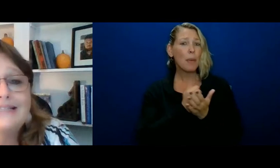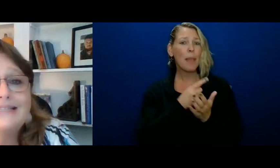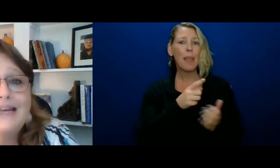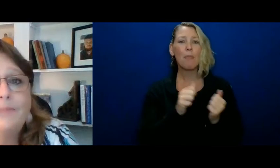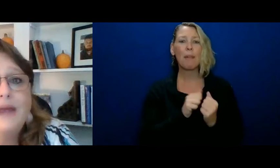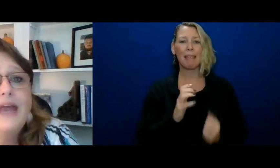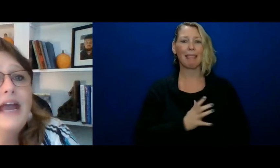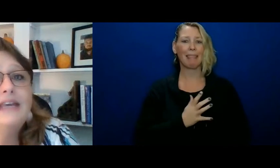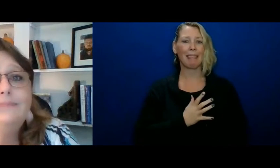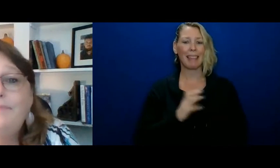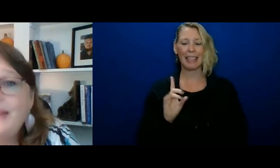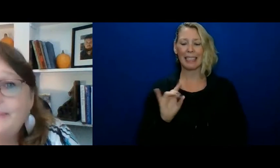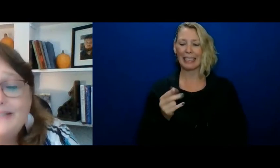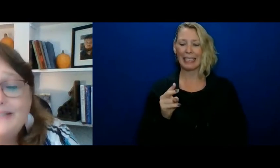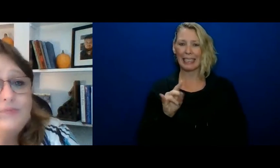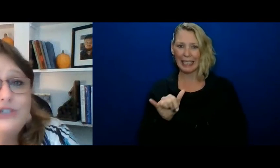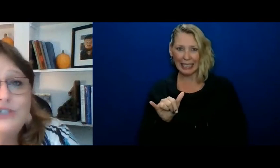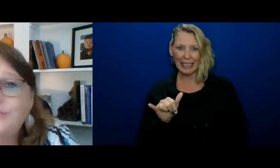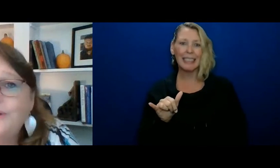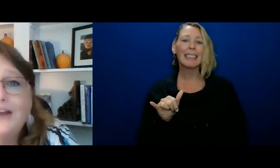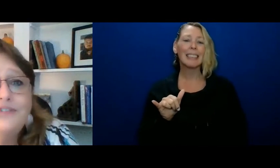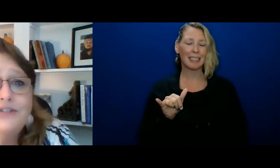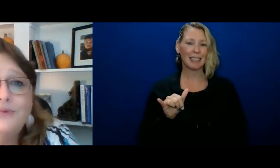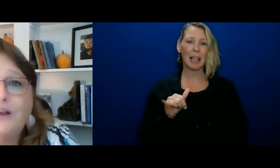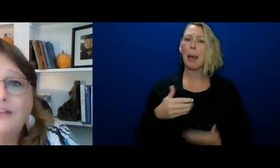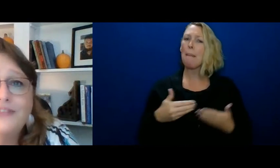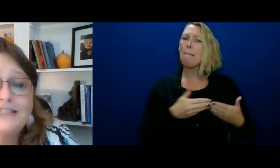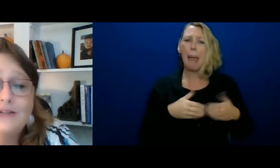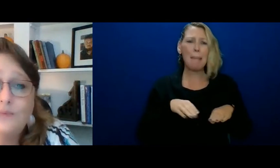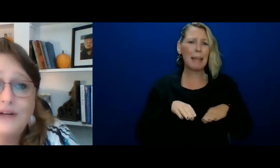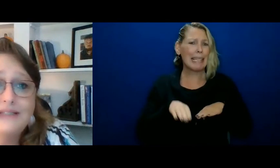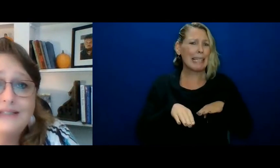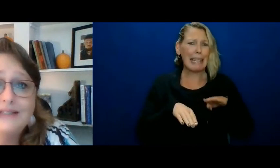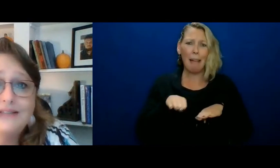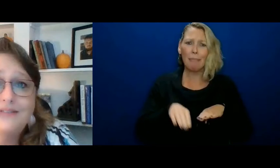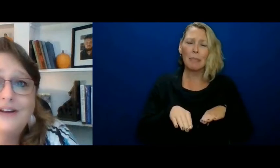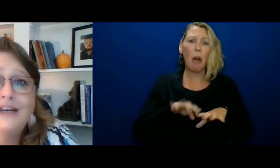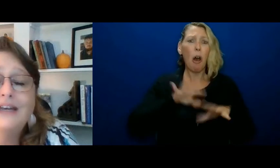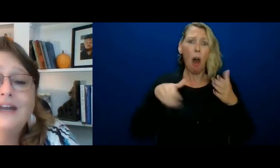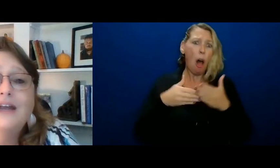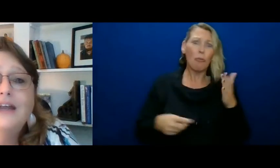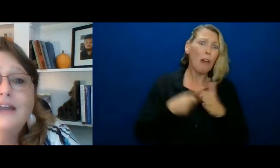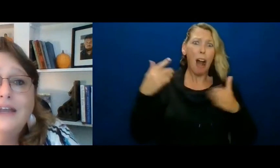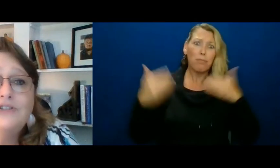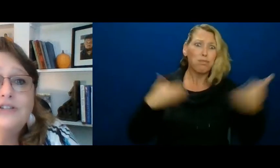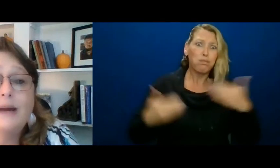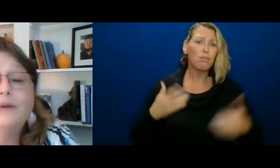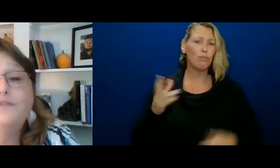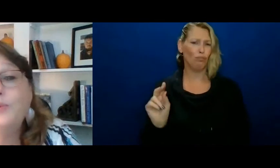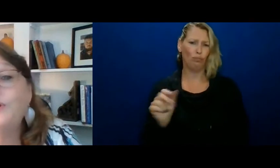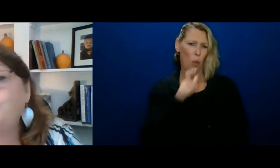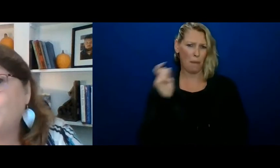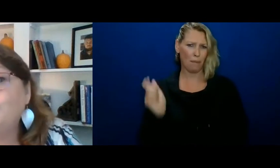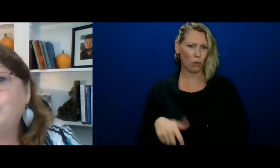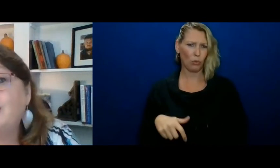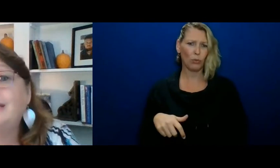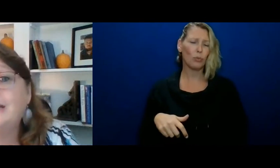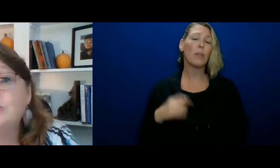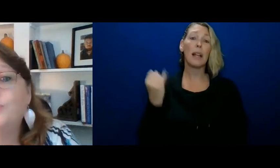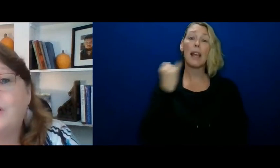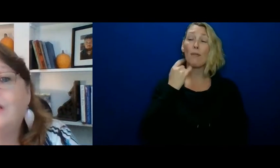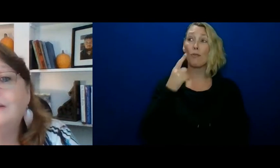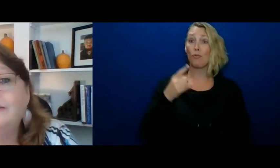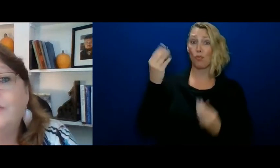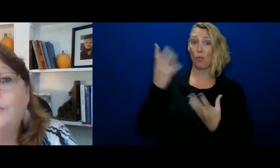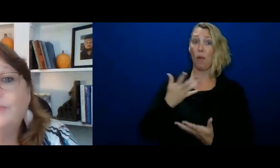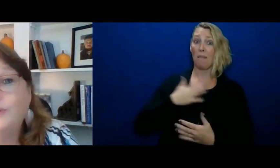is the next step step and baby steps you don't have to do all of this at once right each step if you would have told me my